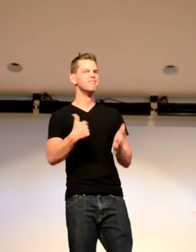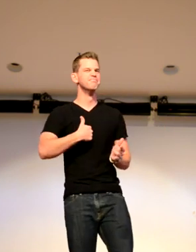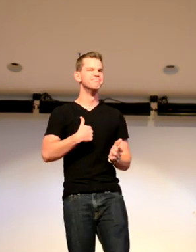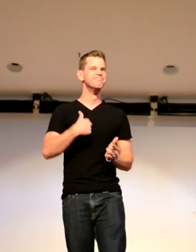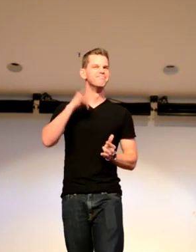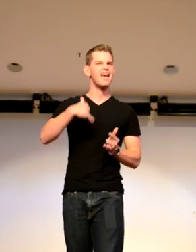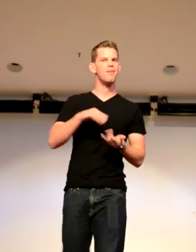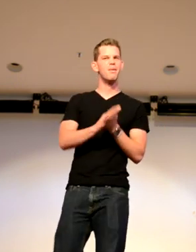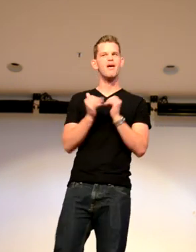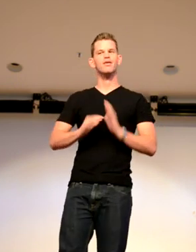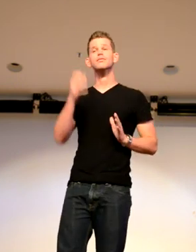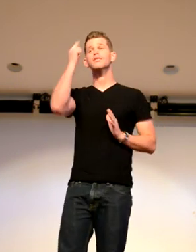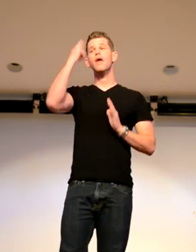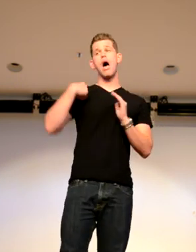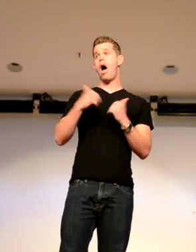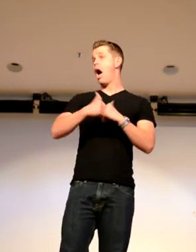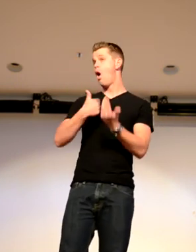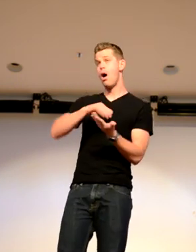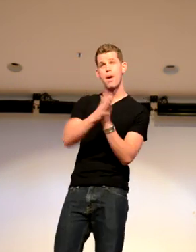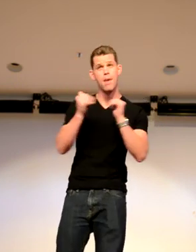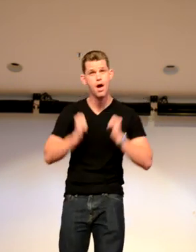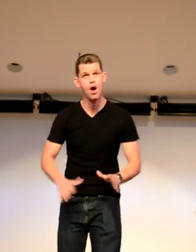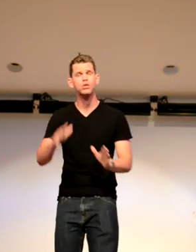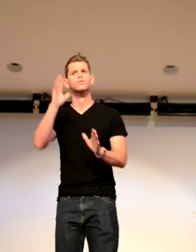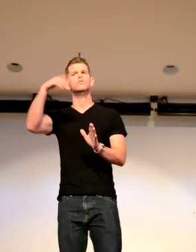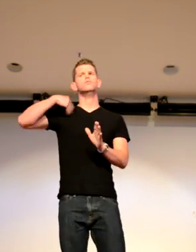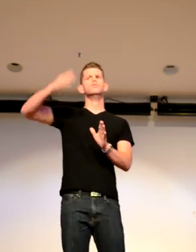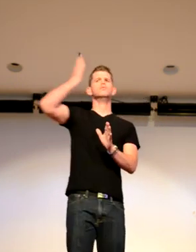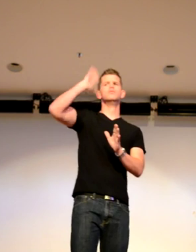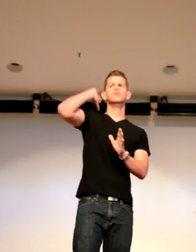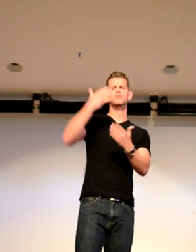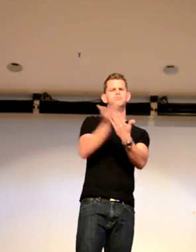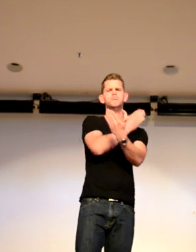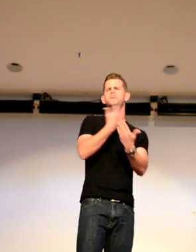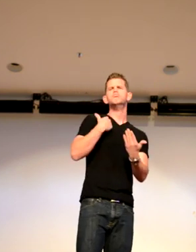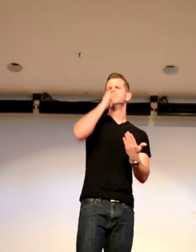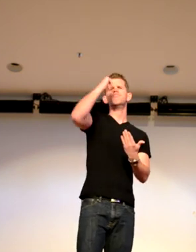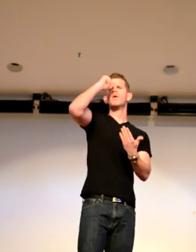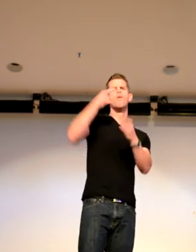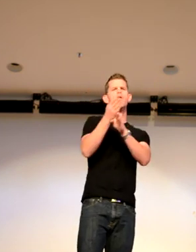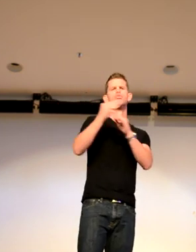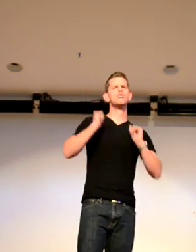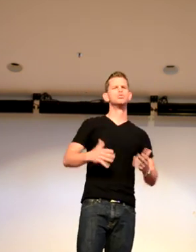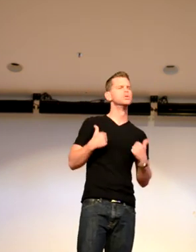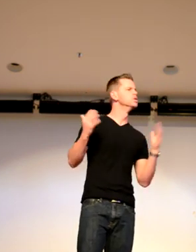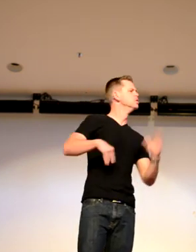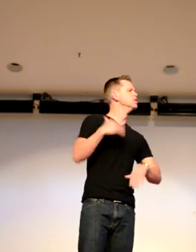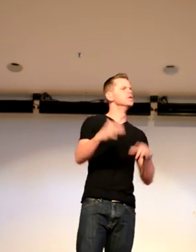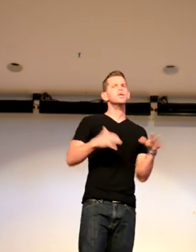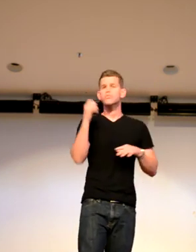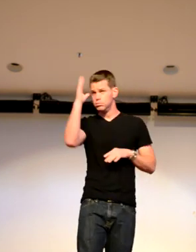know, I'm the same way. I became the same as him. And how did I become an actor? Back then, I didn't think